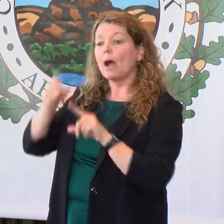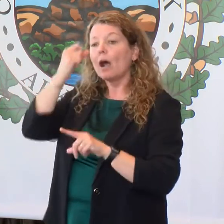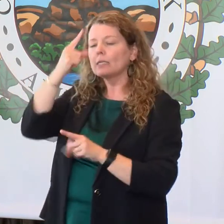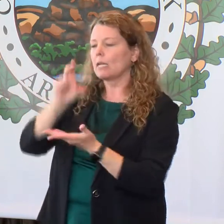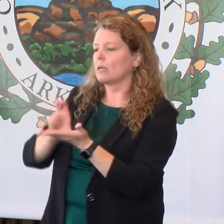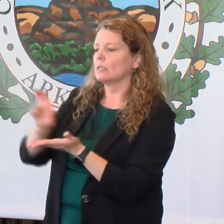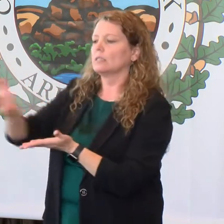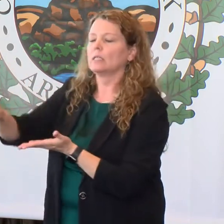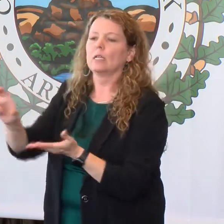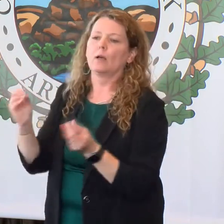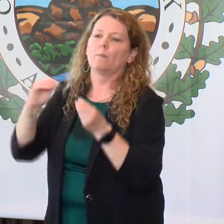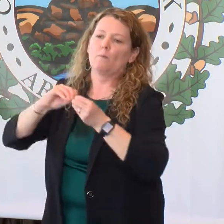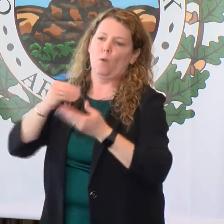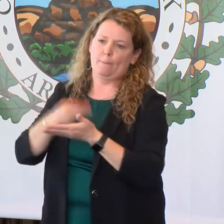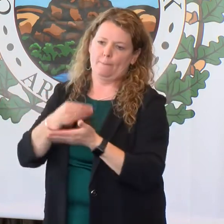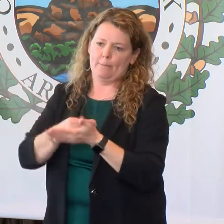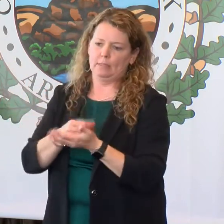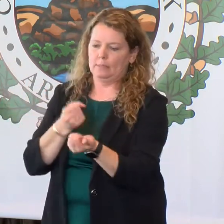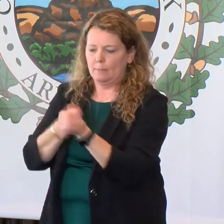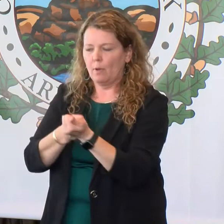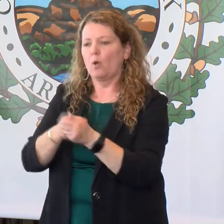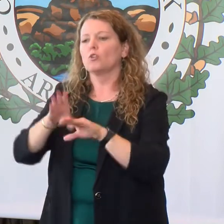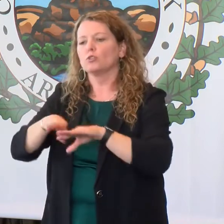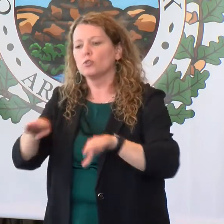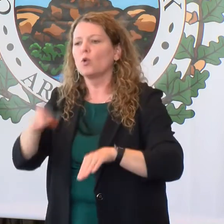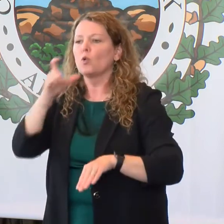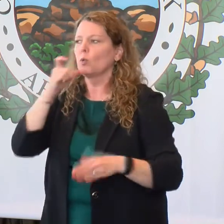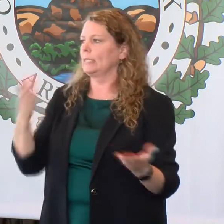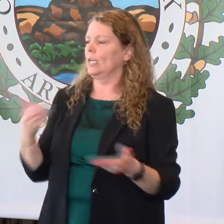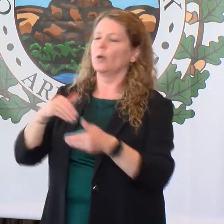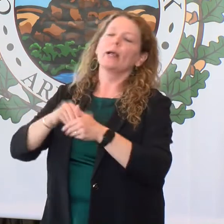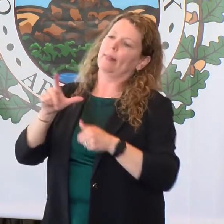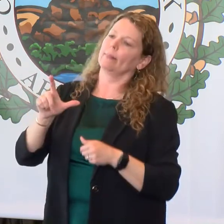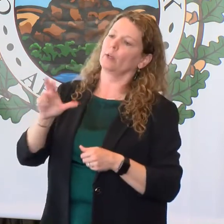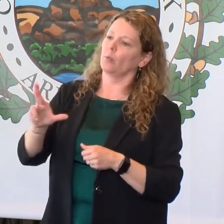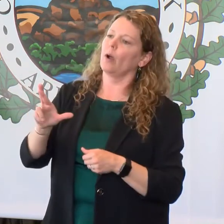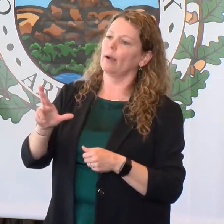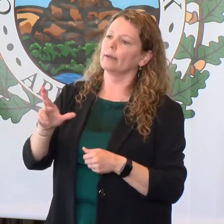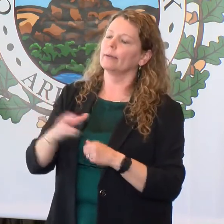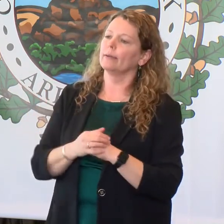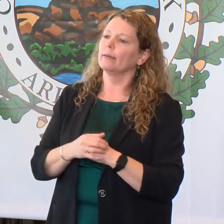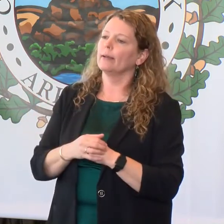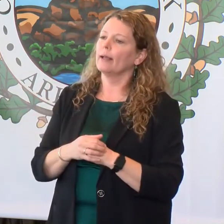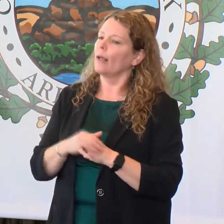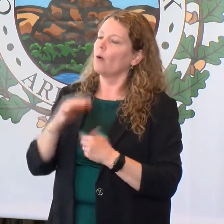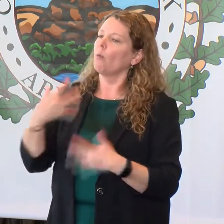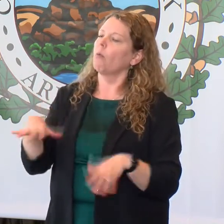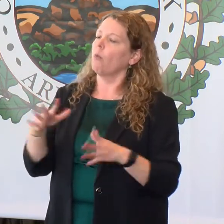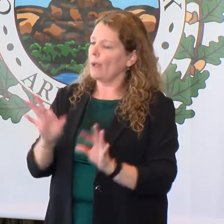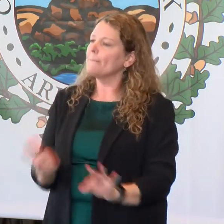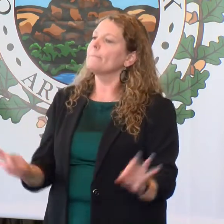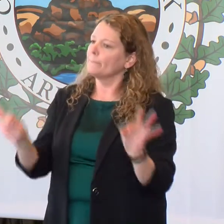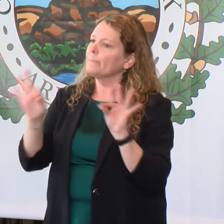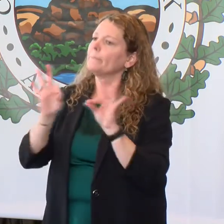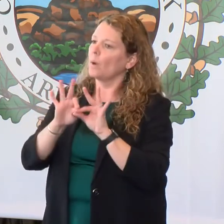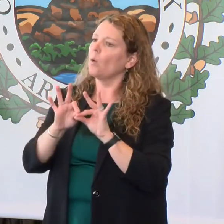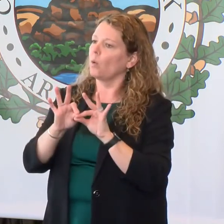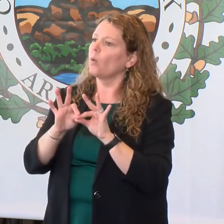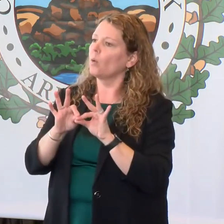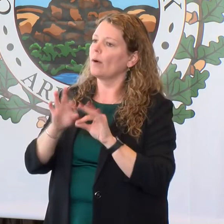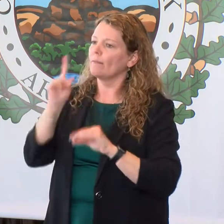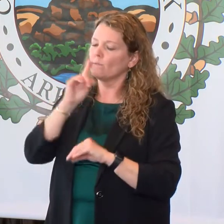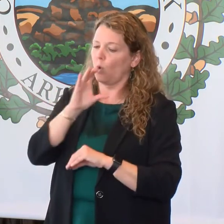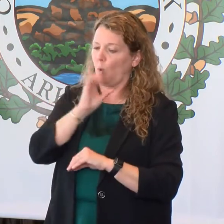towards children who are in Little Rock. And so that will be very important at the